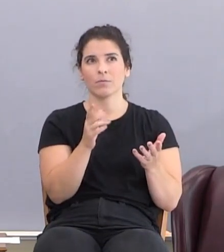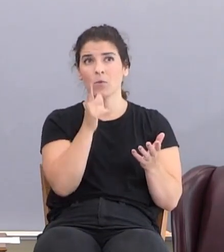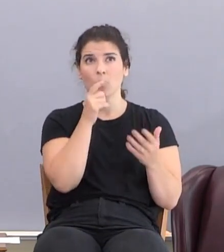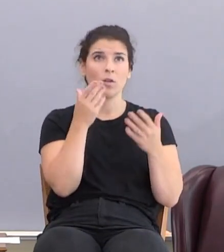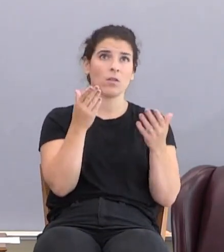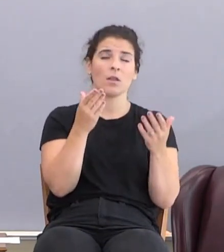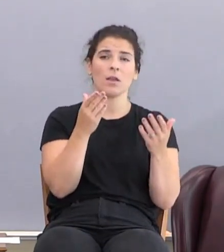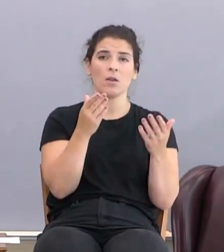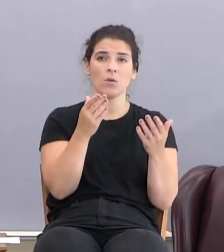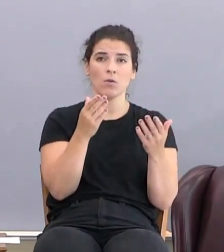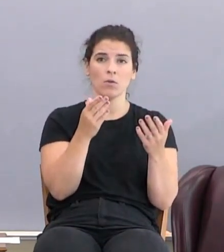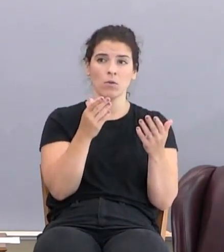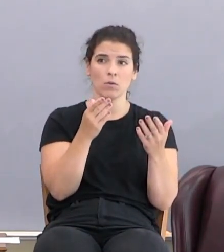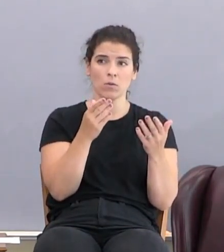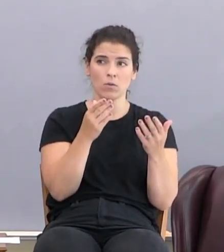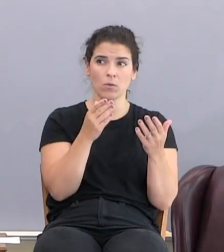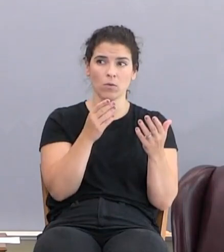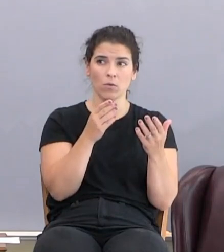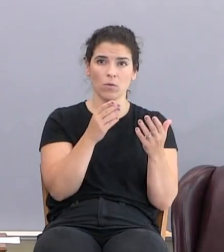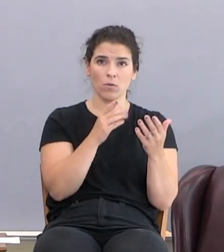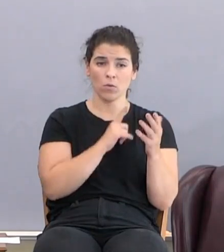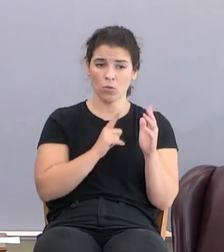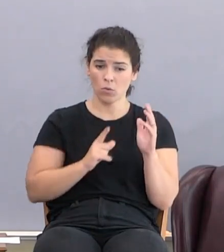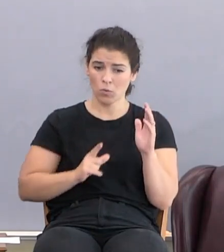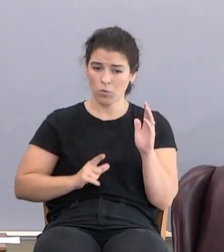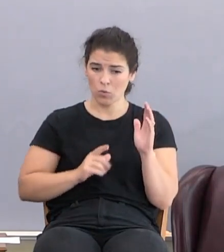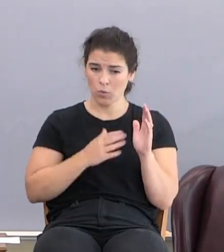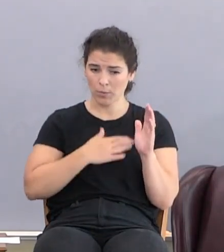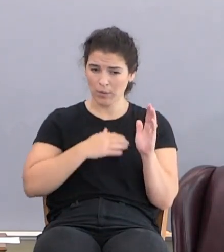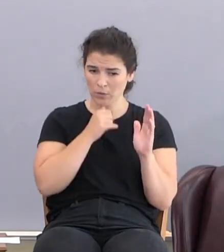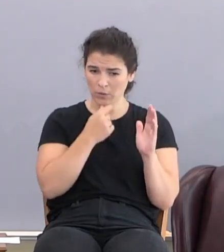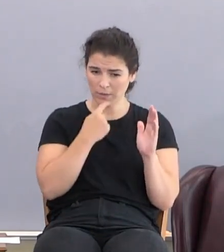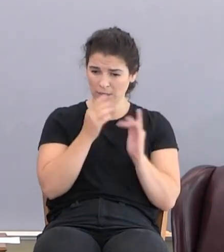who art thou? Please don't say Jesus.